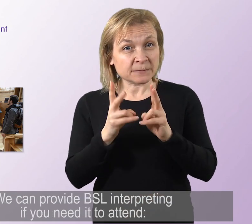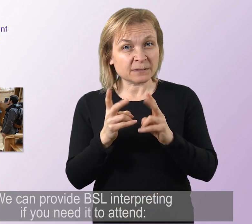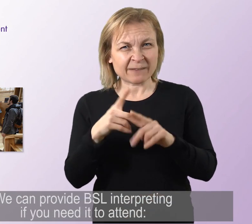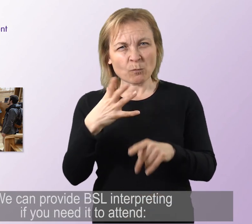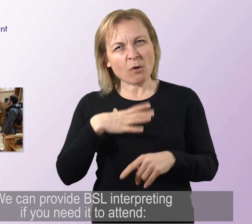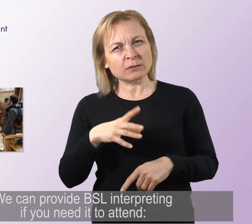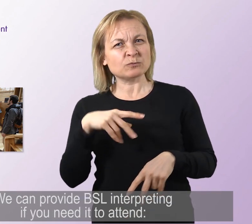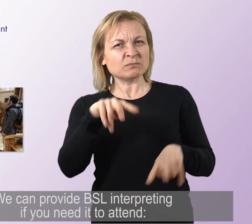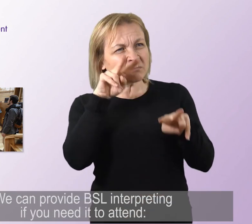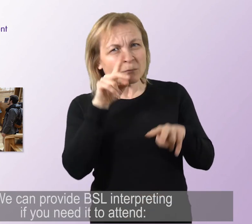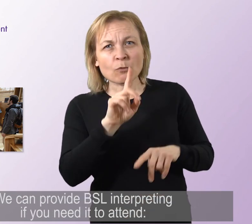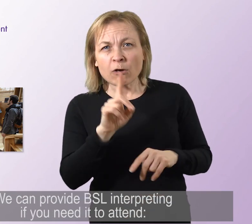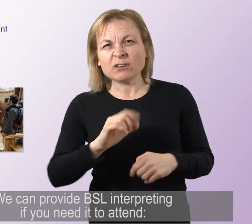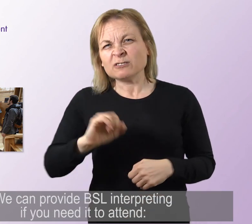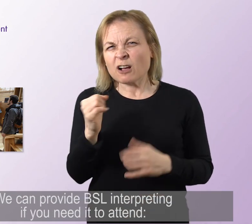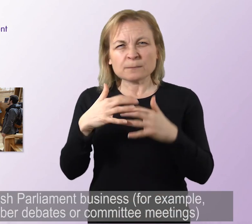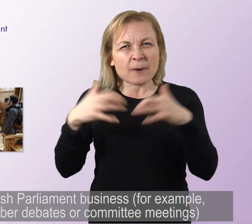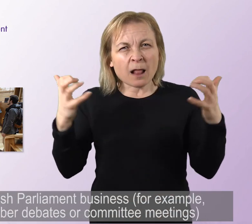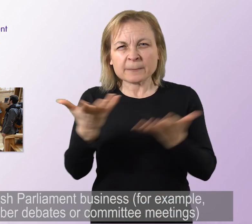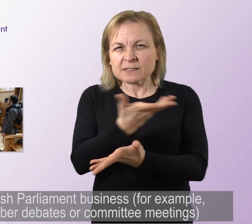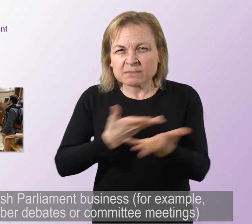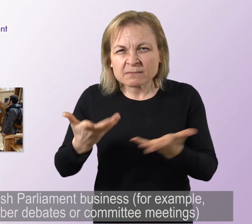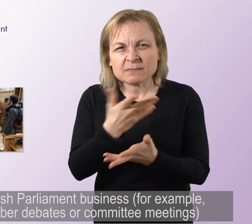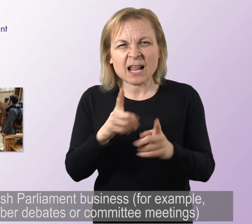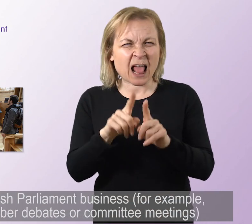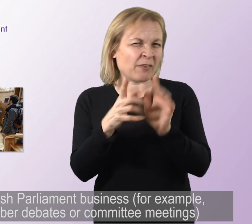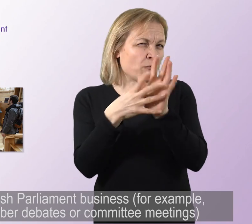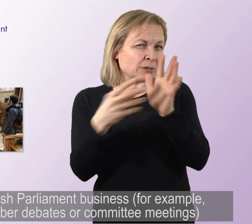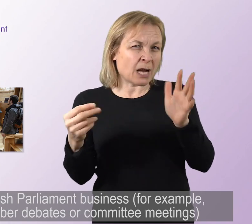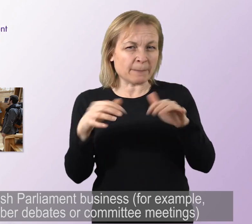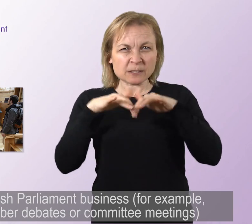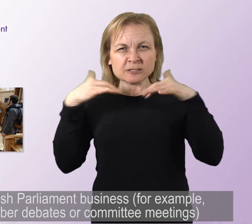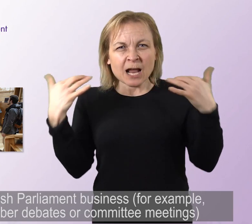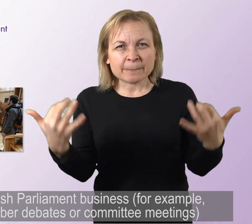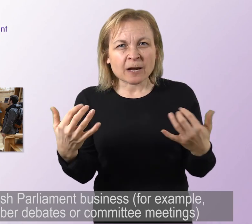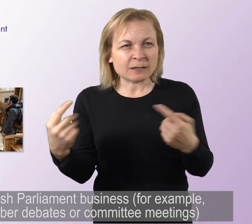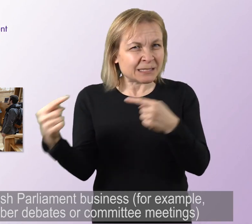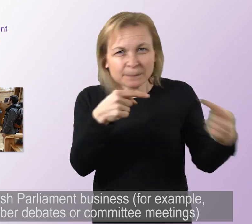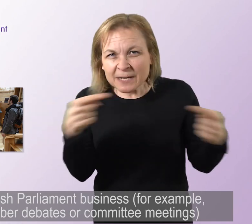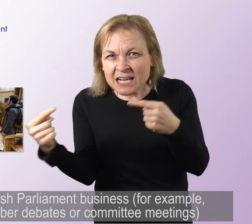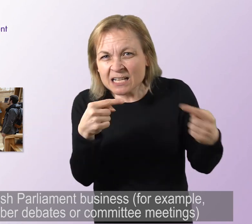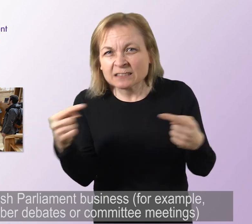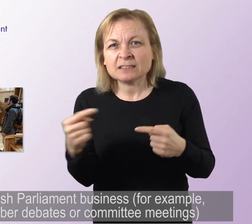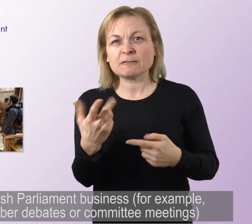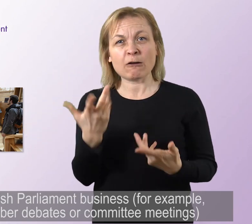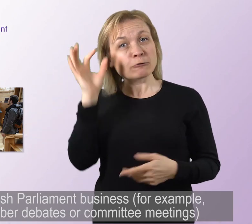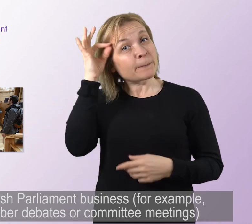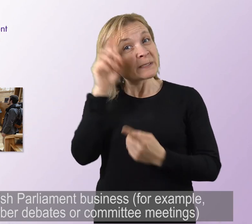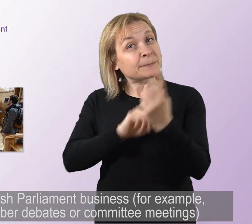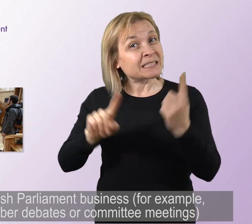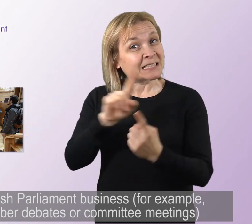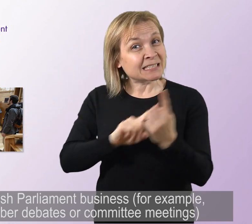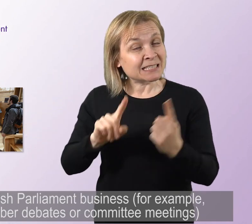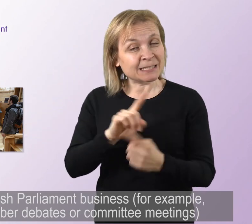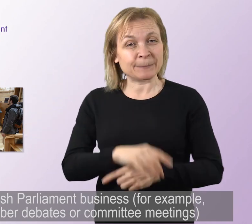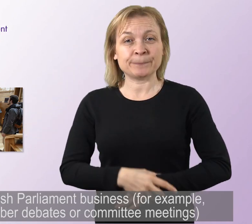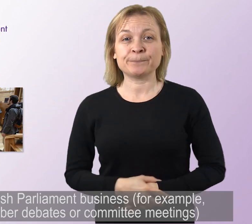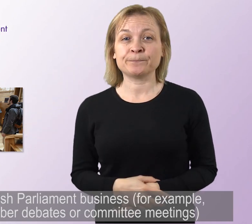provide BSL interpreting if you need it to attend Scottish Parliament business, for example, chamber debates